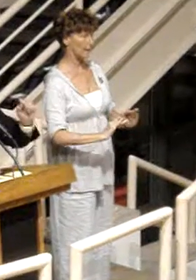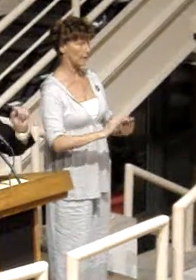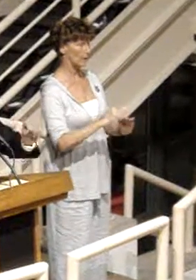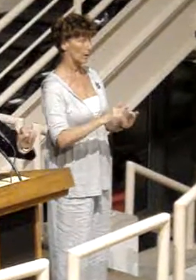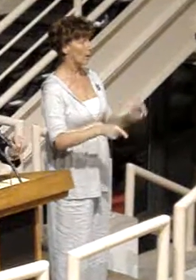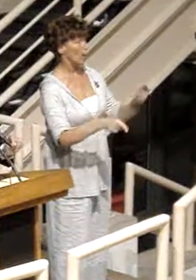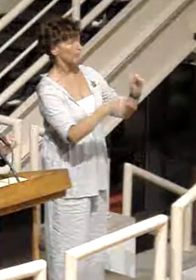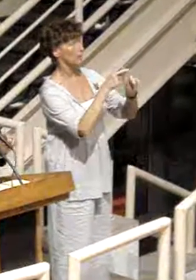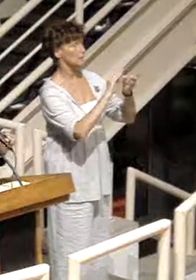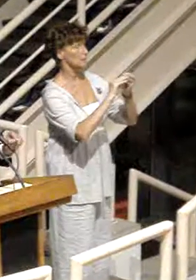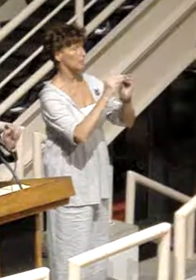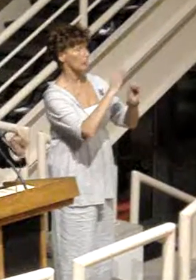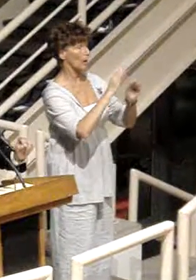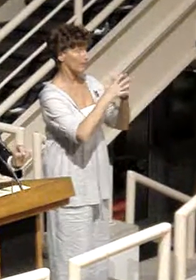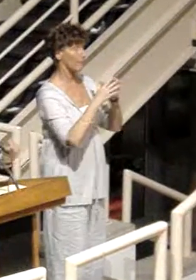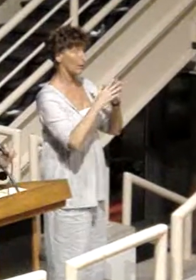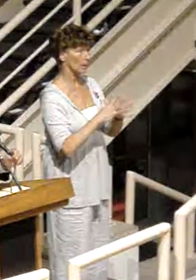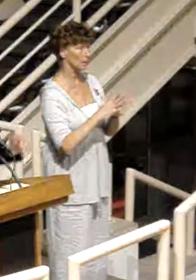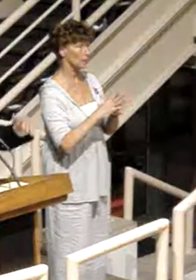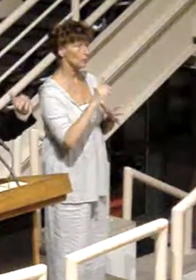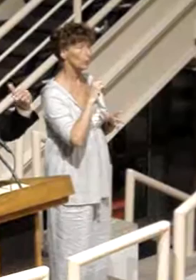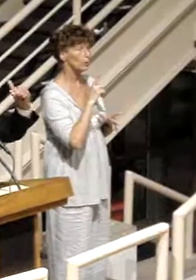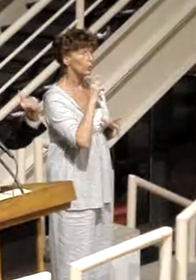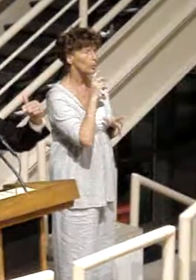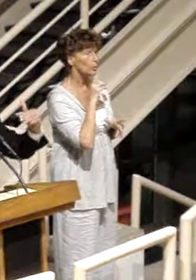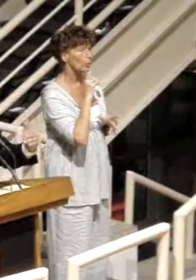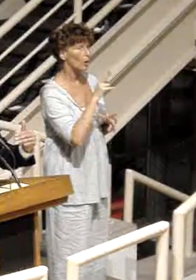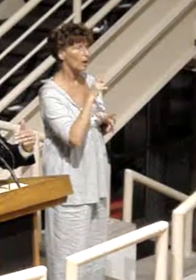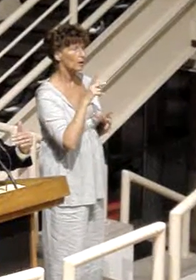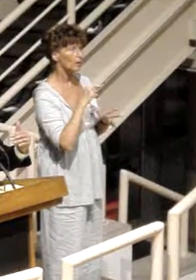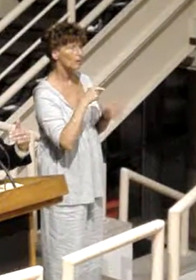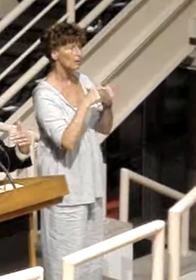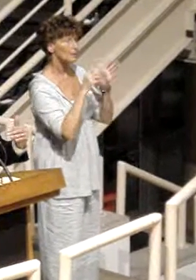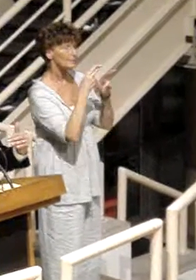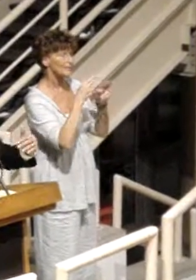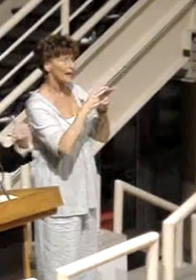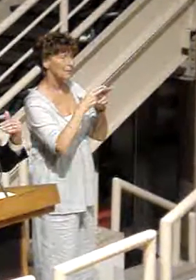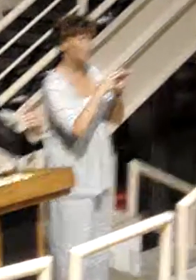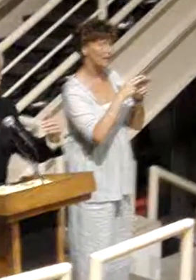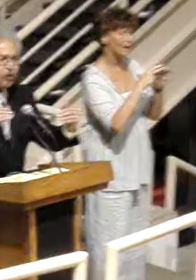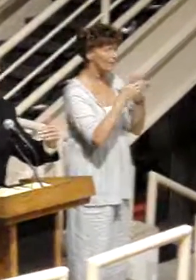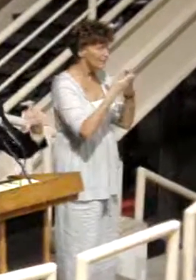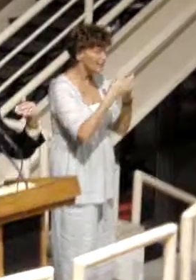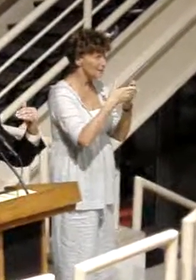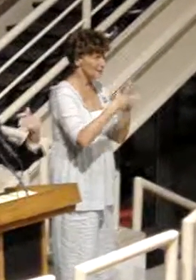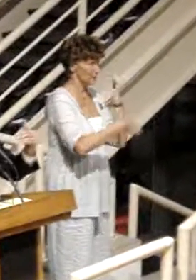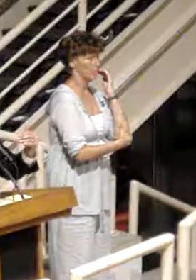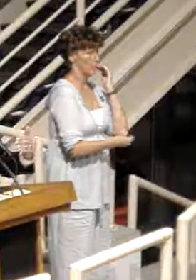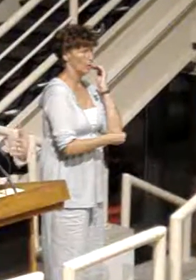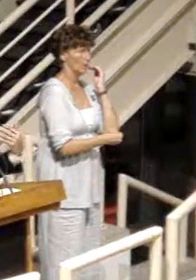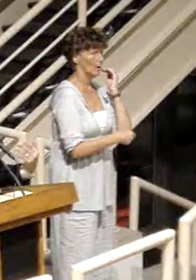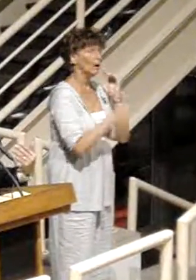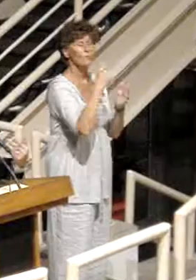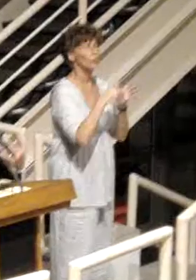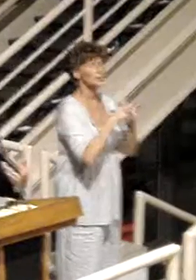number of Americans who are defined as near poor, that is... A household to earn